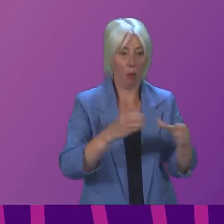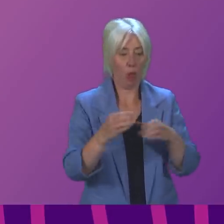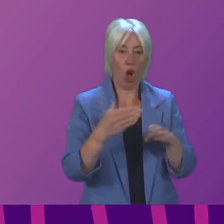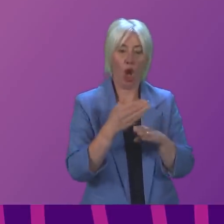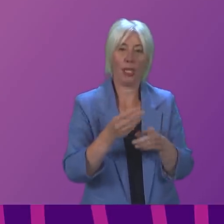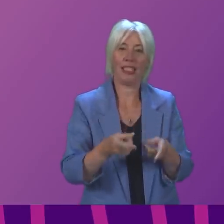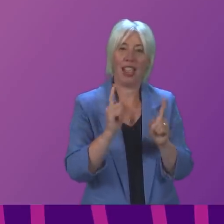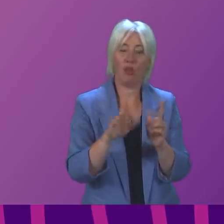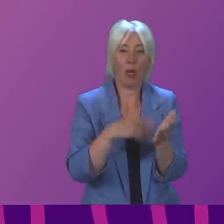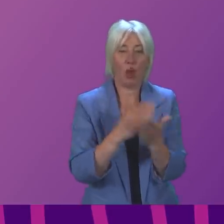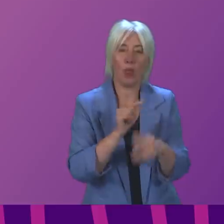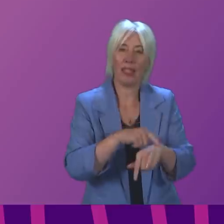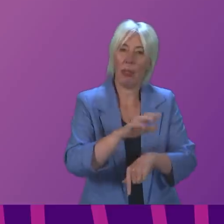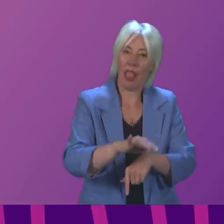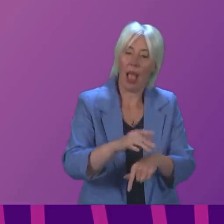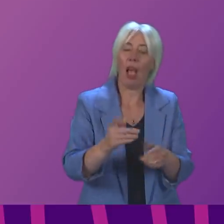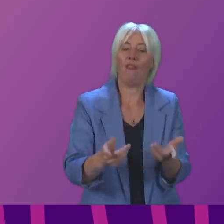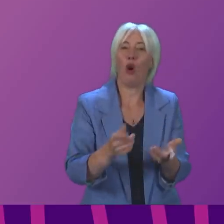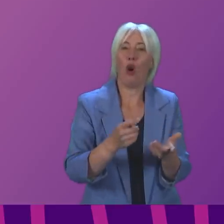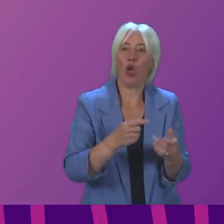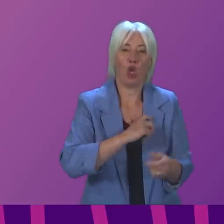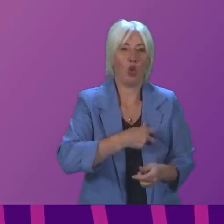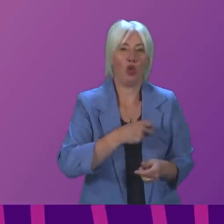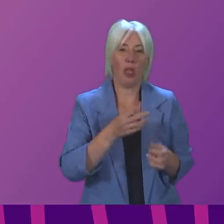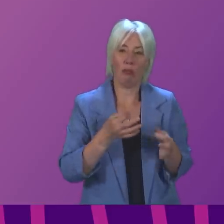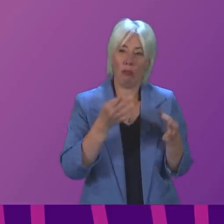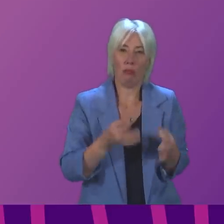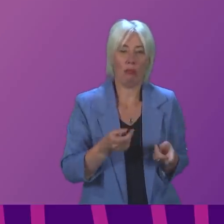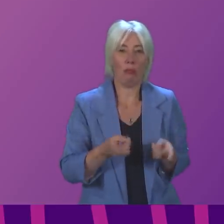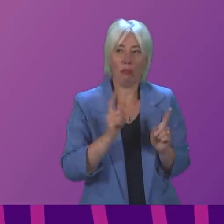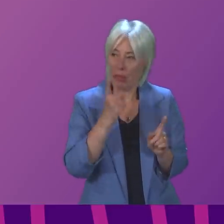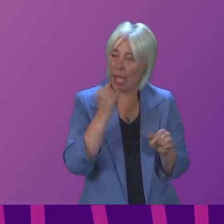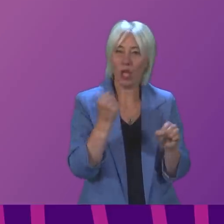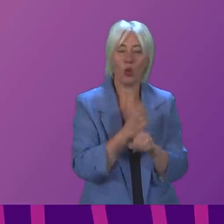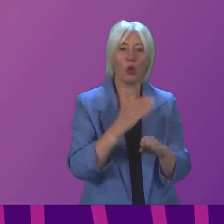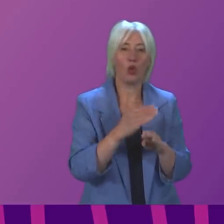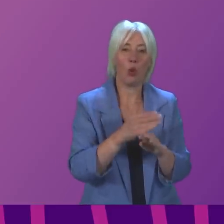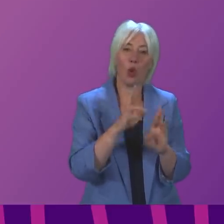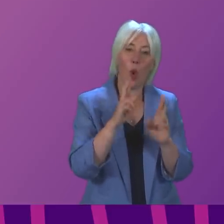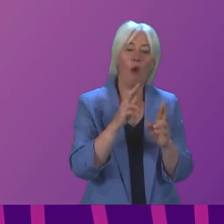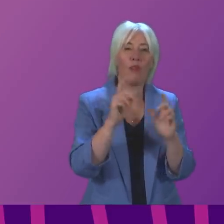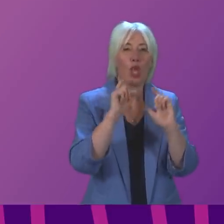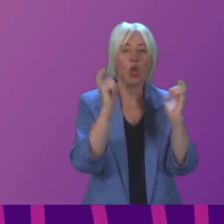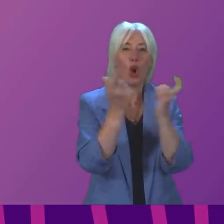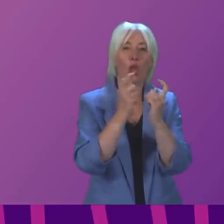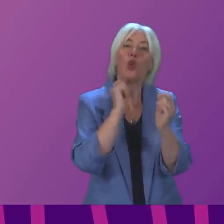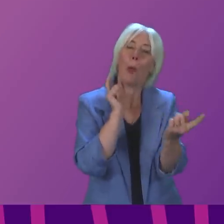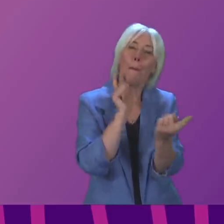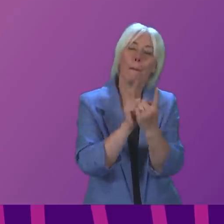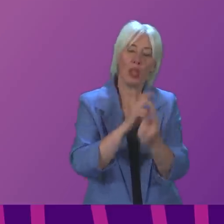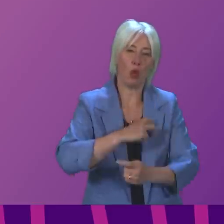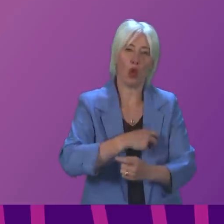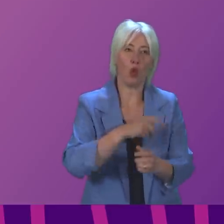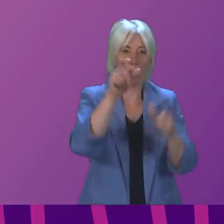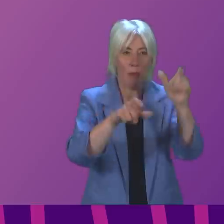facility time is there for union officials to do their job. So I would very much hope that the college will meet with trade unions and that this can be